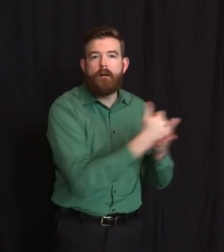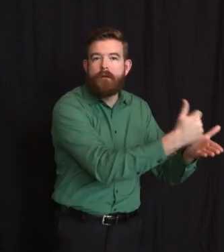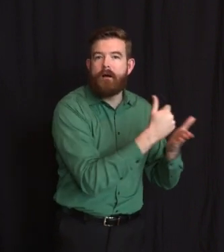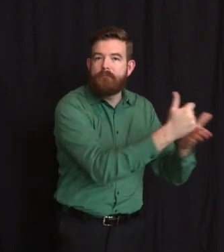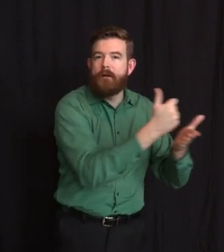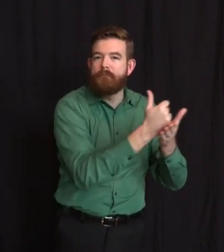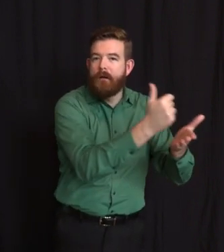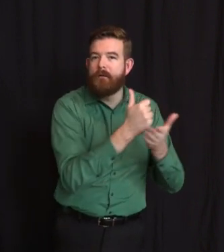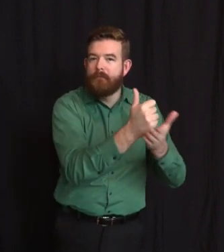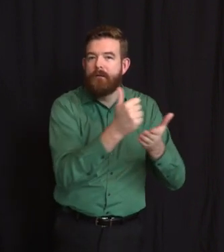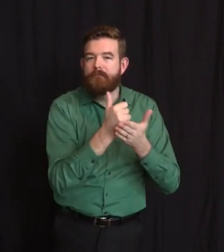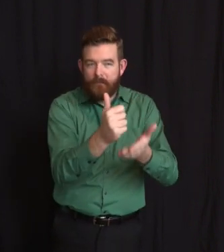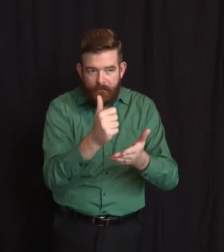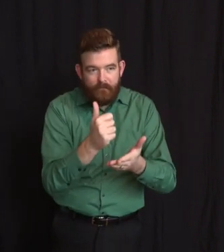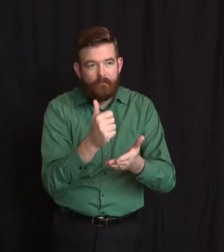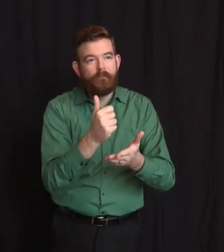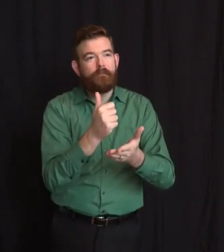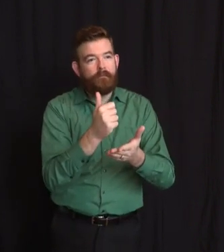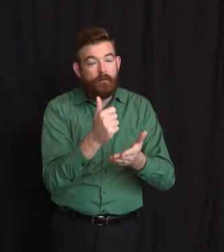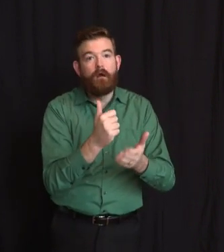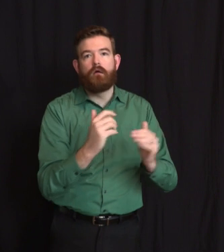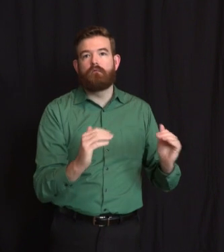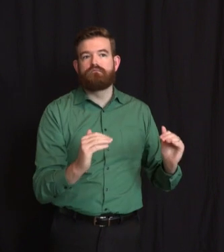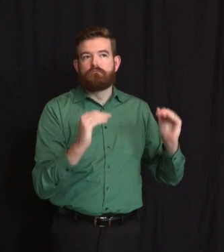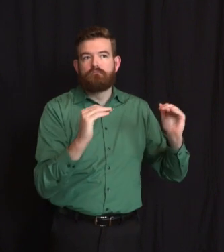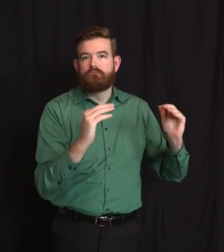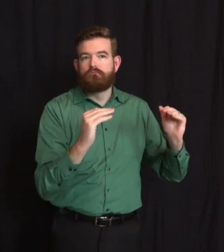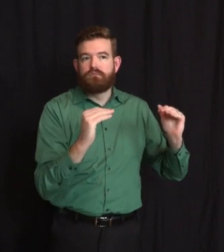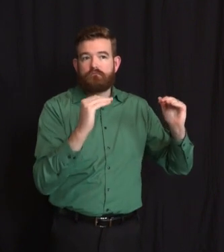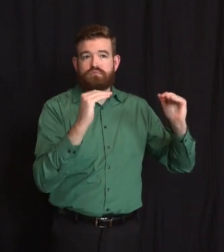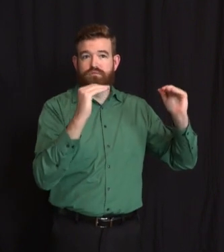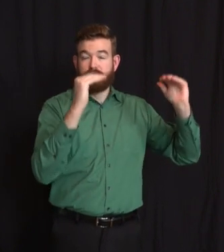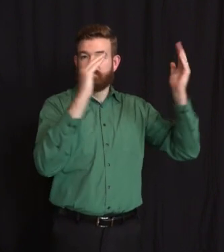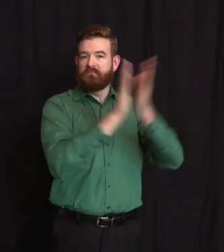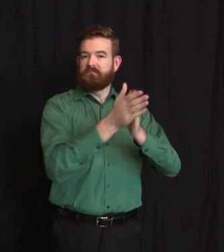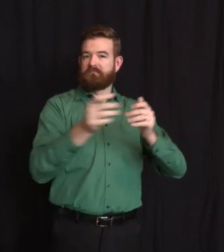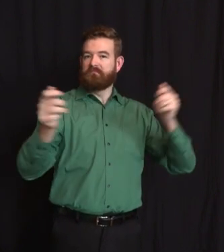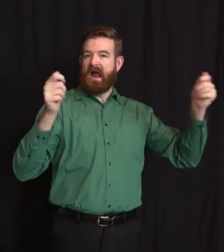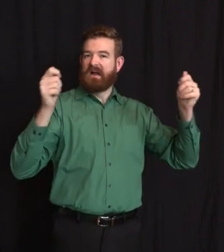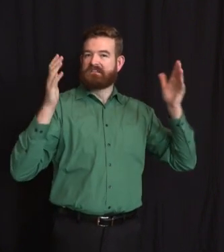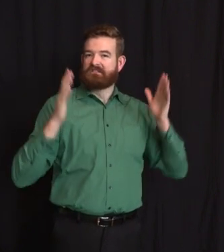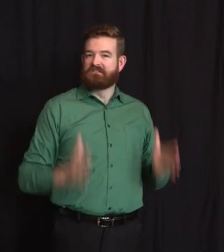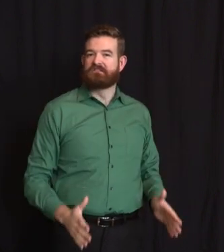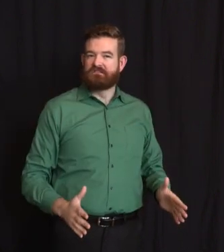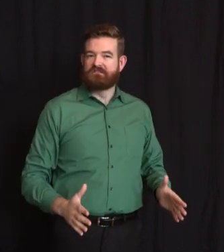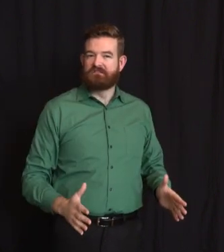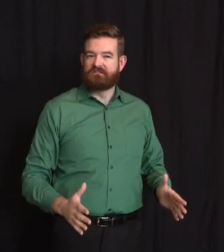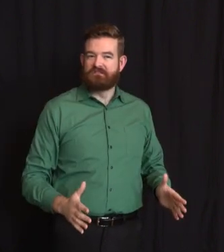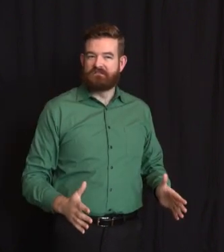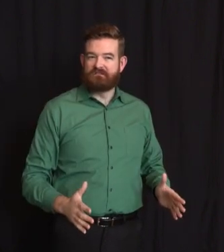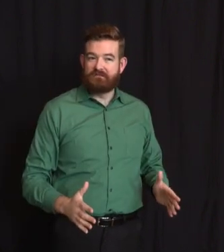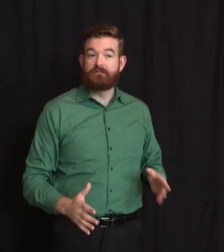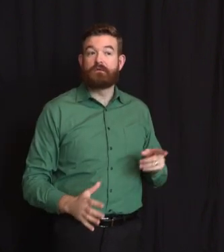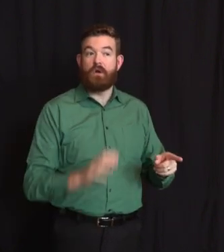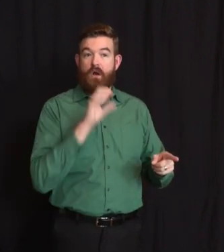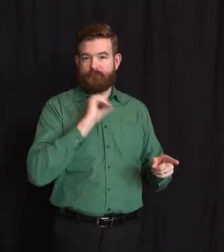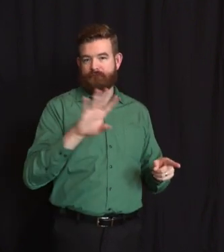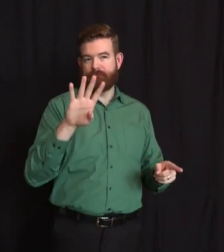and after becoming suddenly widowed at the age of 42, she went back to school and became a certified tax